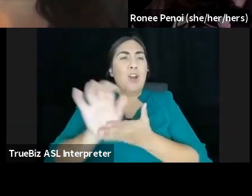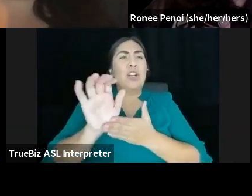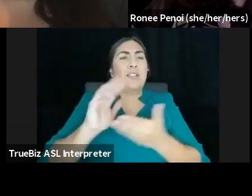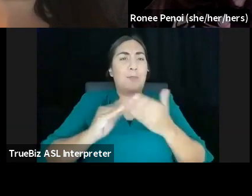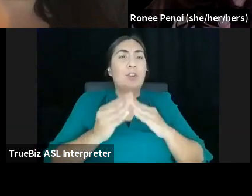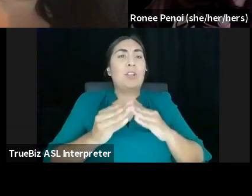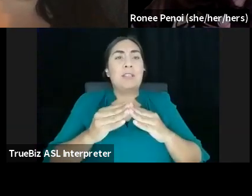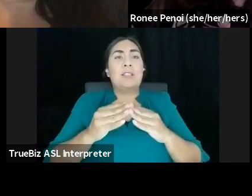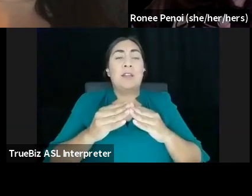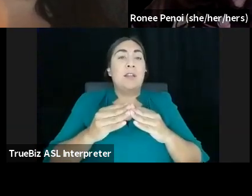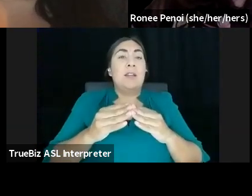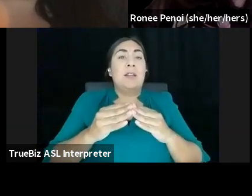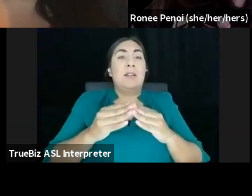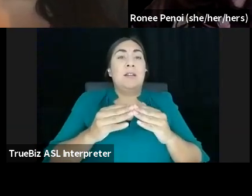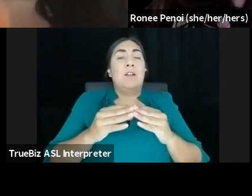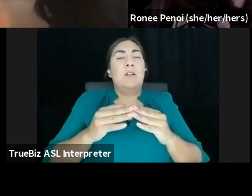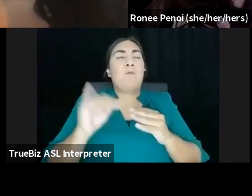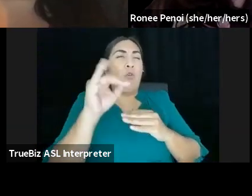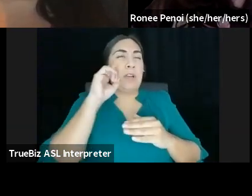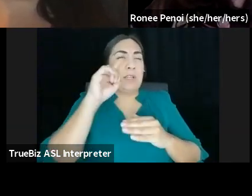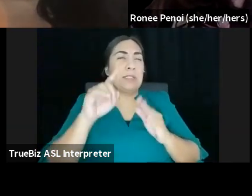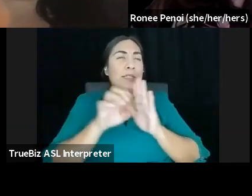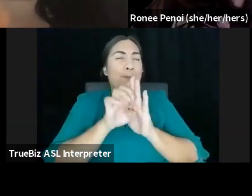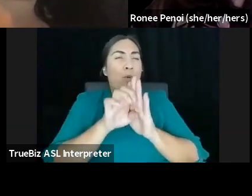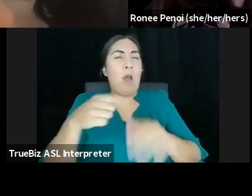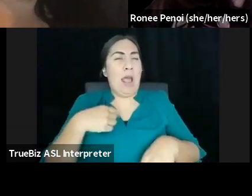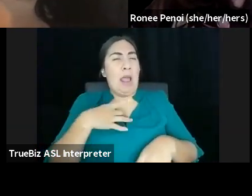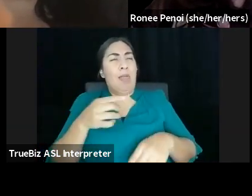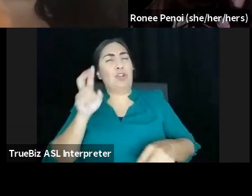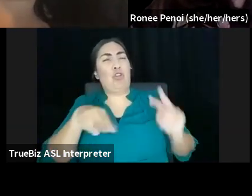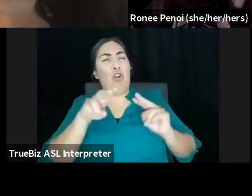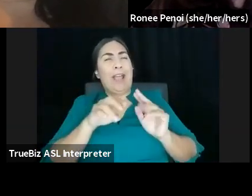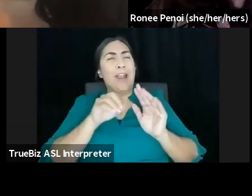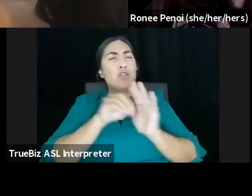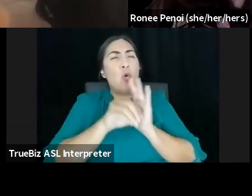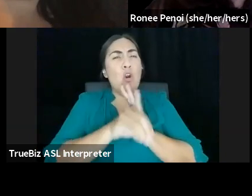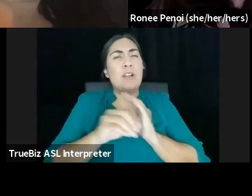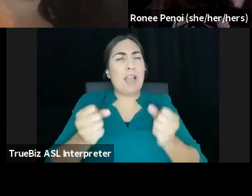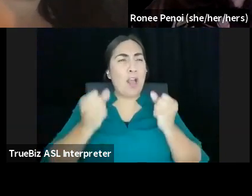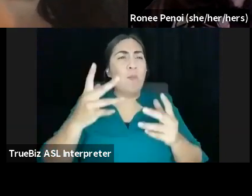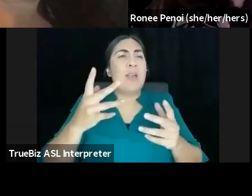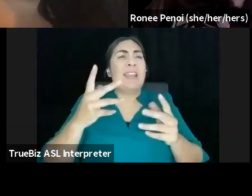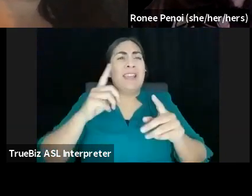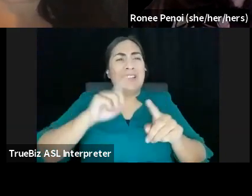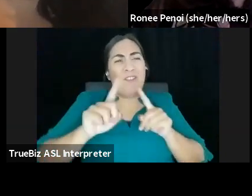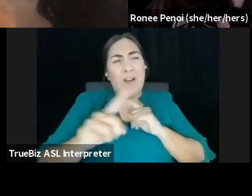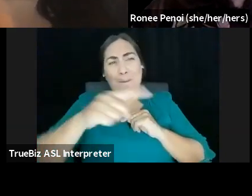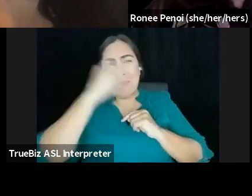area and how there are so many black activists there on the front lines who are stewarding that land and that water. But again, are